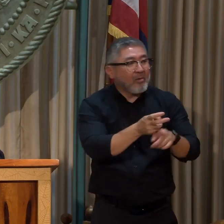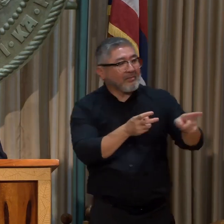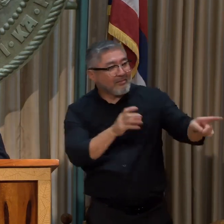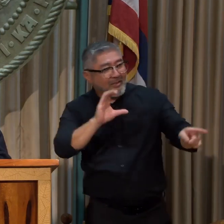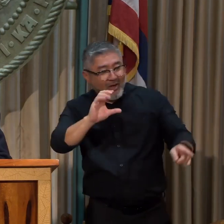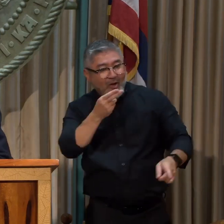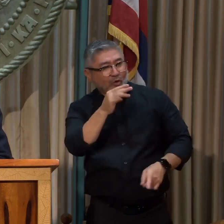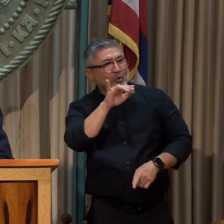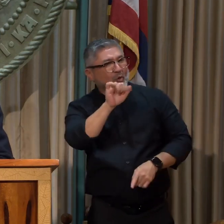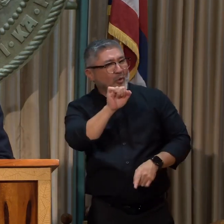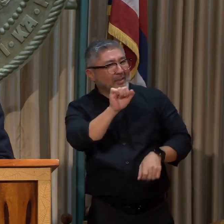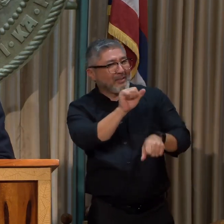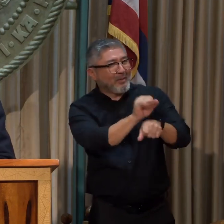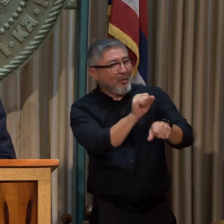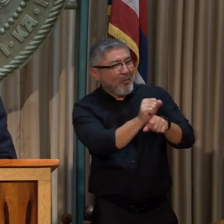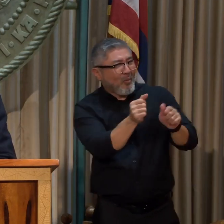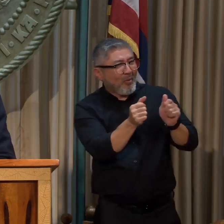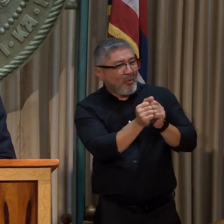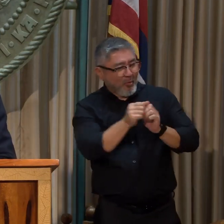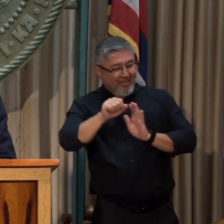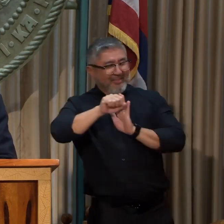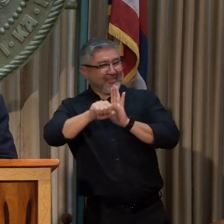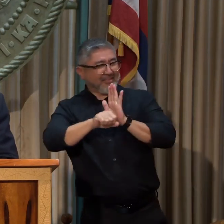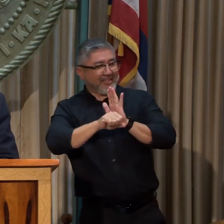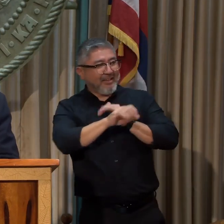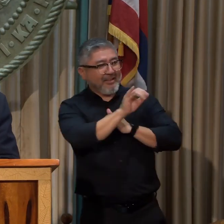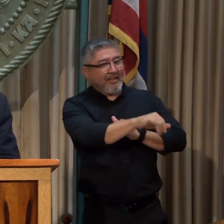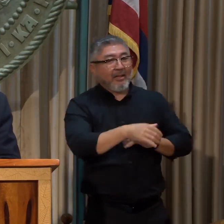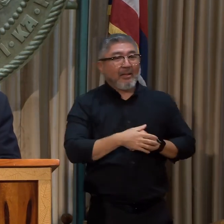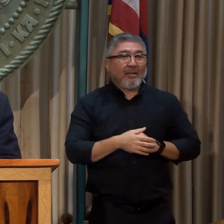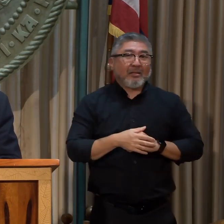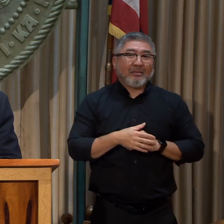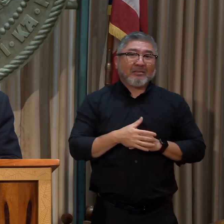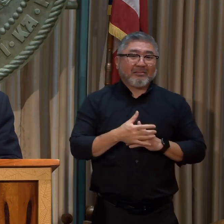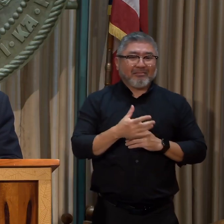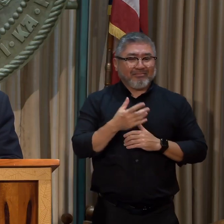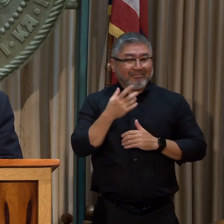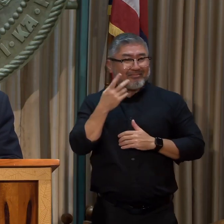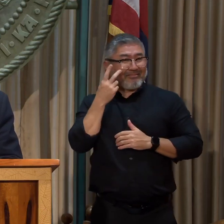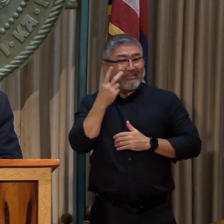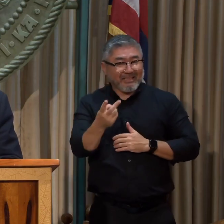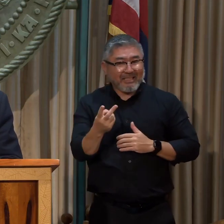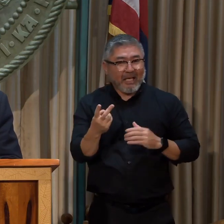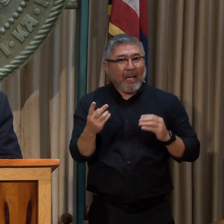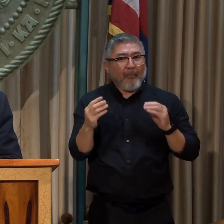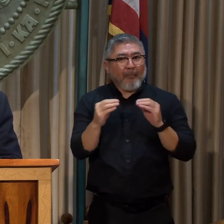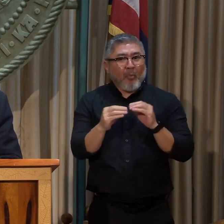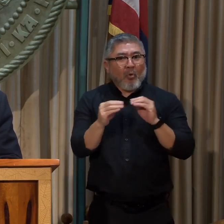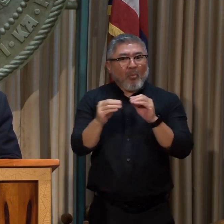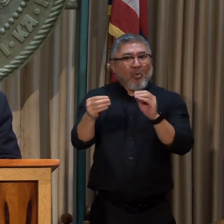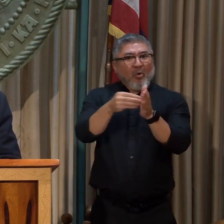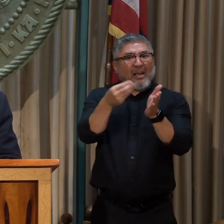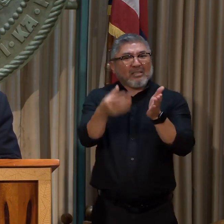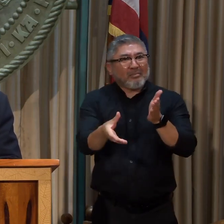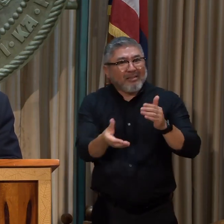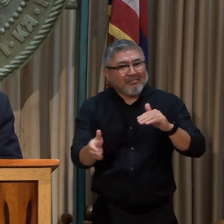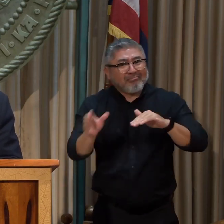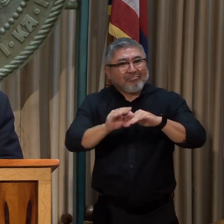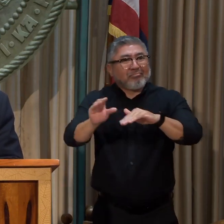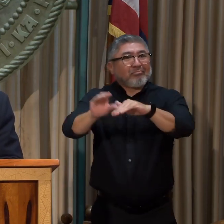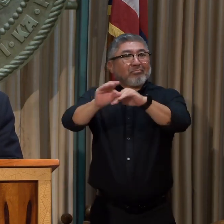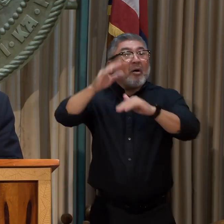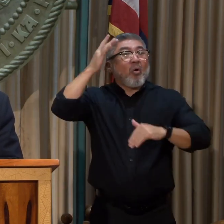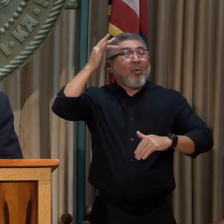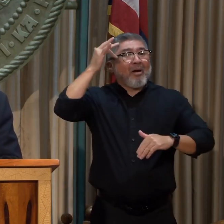It's getting more and more expensive to deal with the impact of climate change. And we just, as was